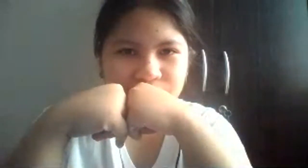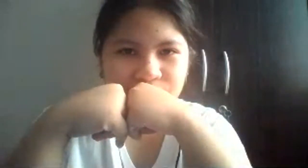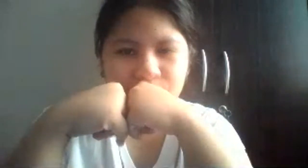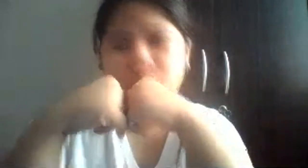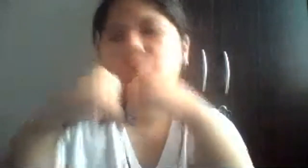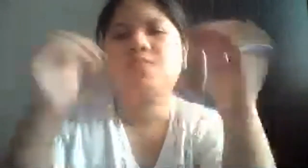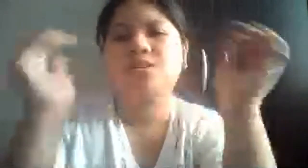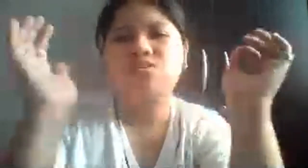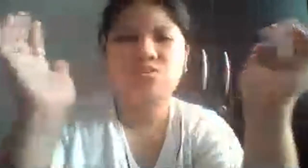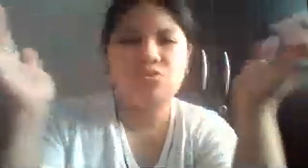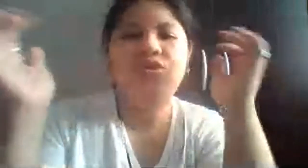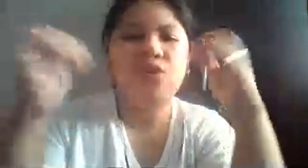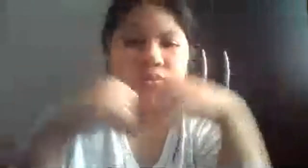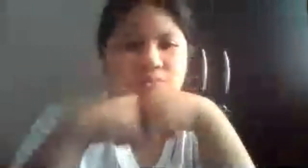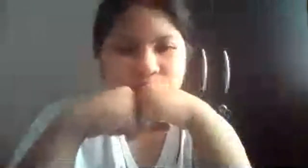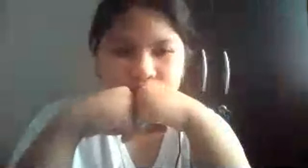ano bang gusto nyo ano